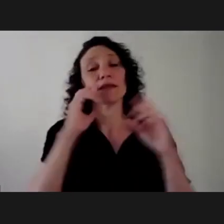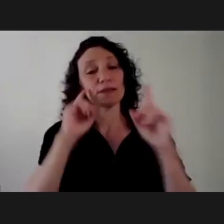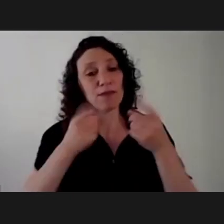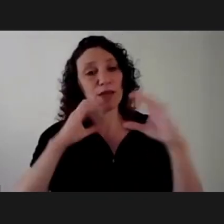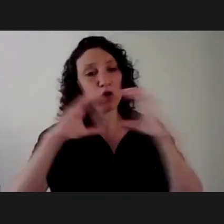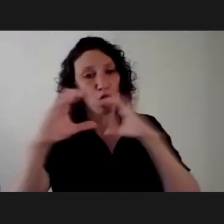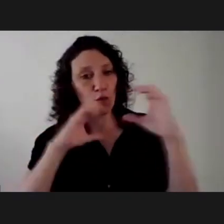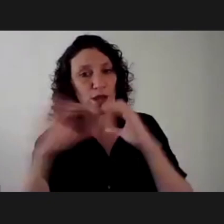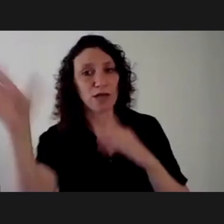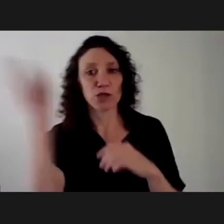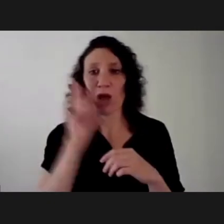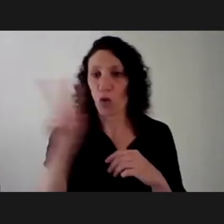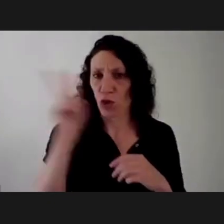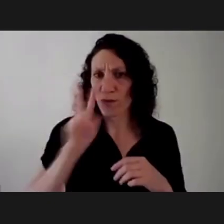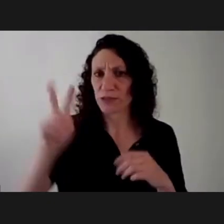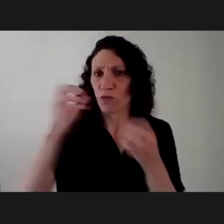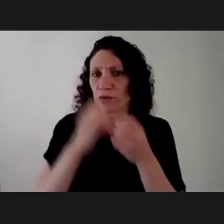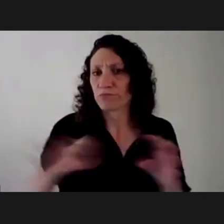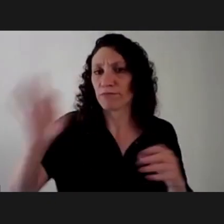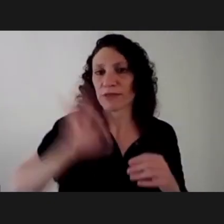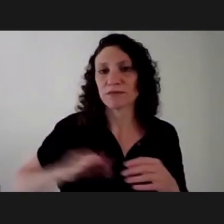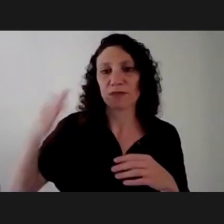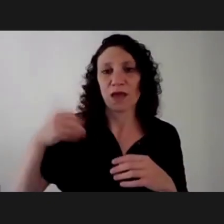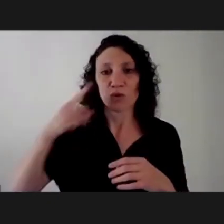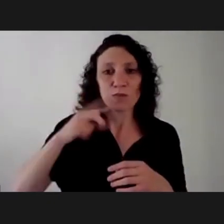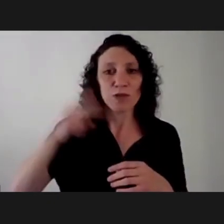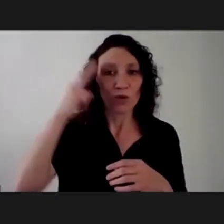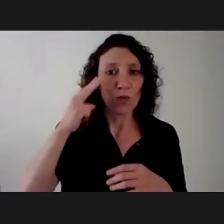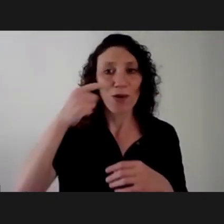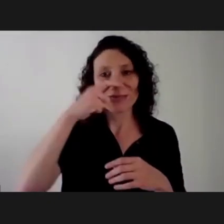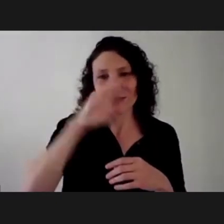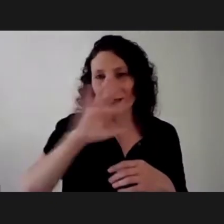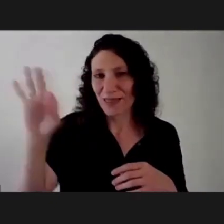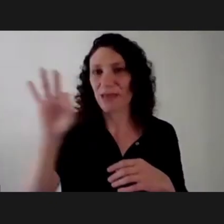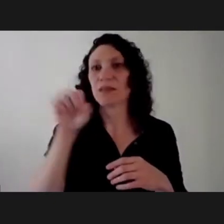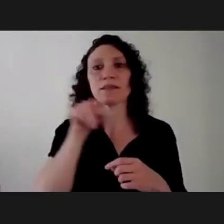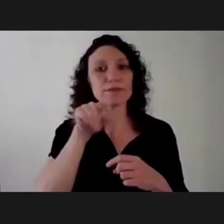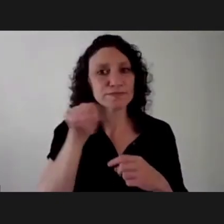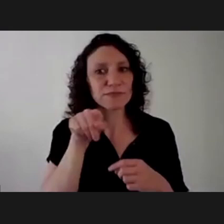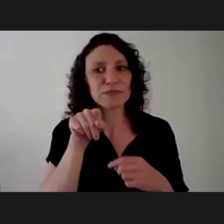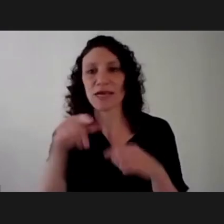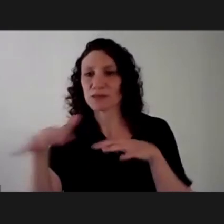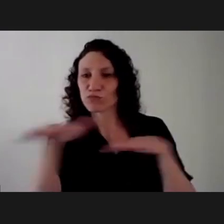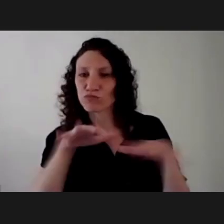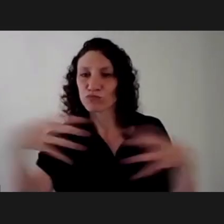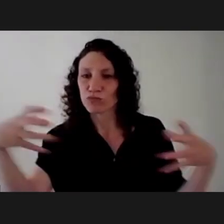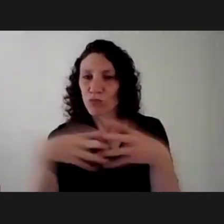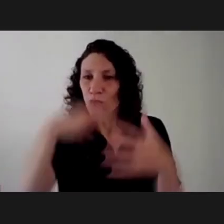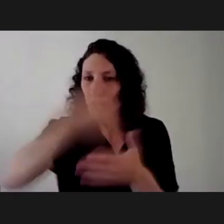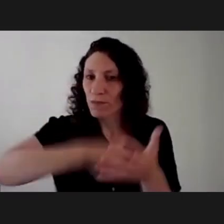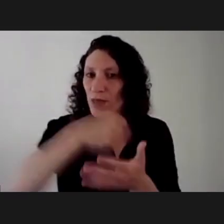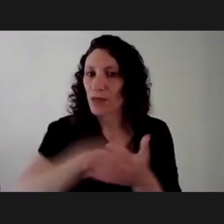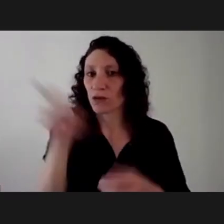gaze in the 70s with the second wave of feminisms with a lot of local